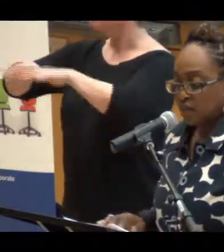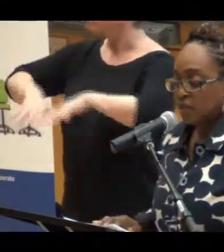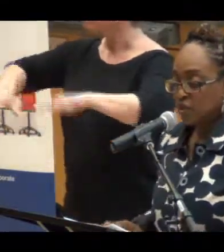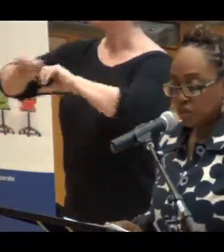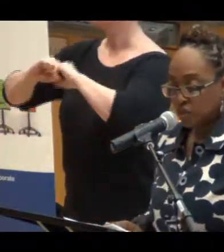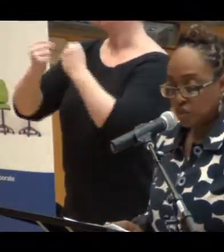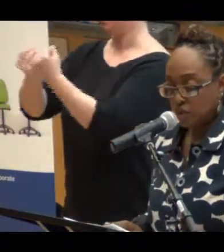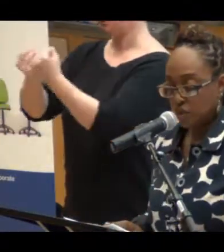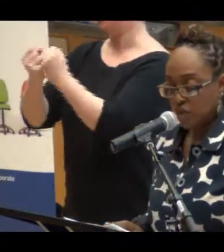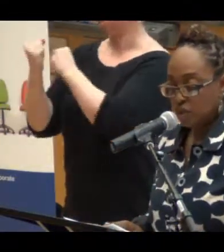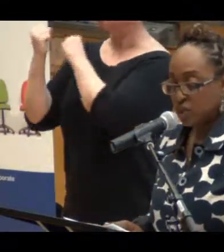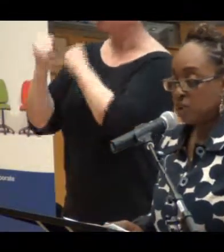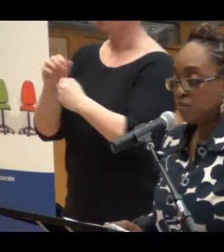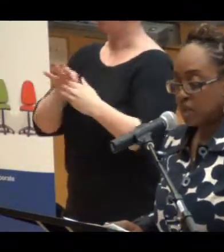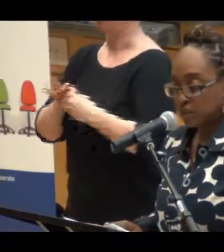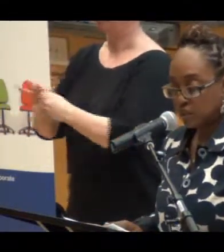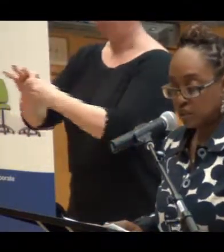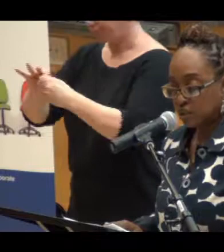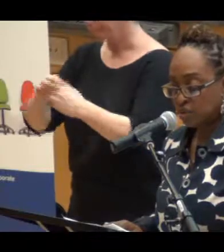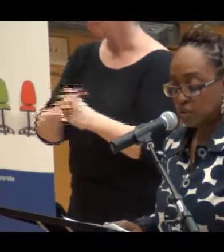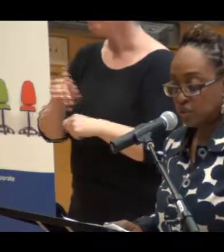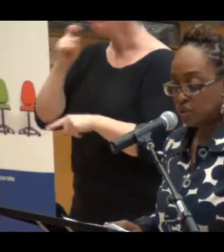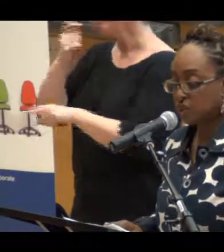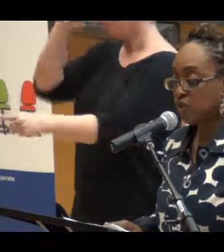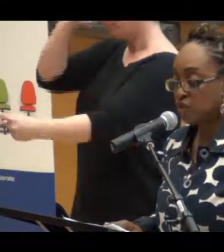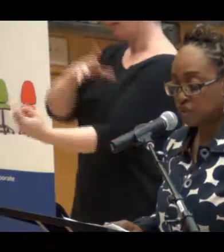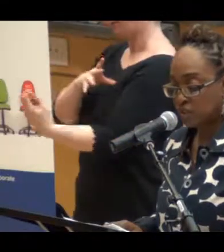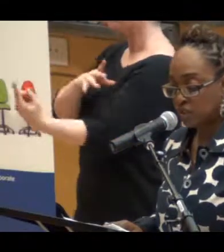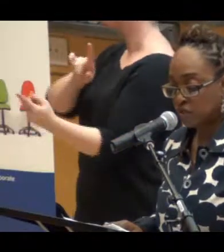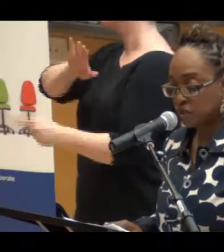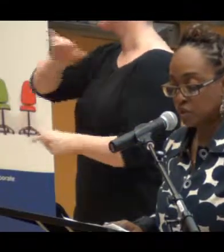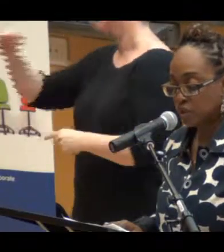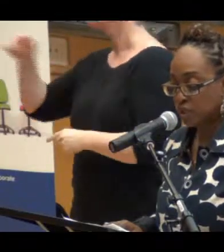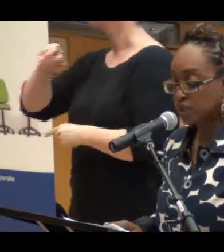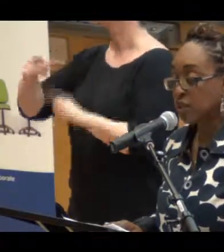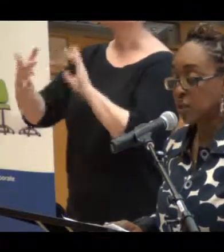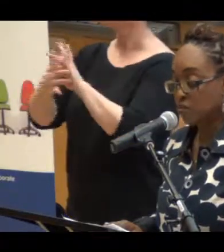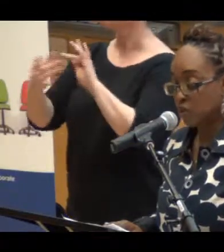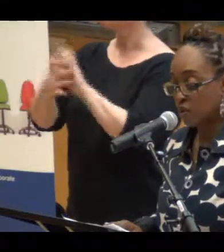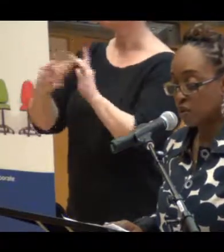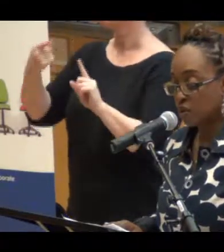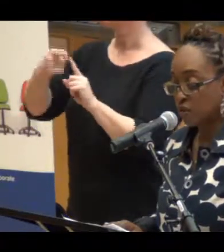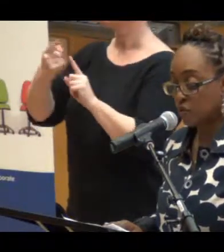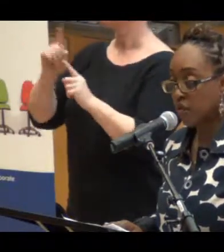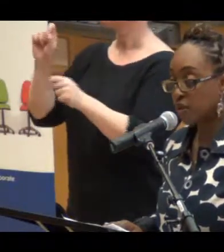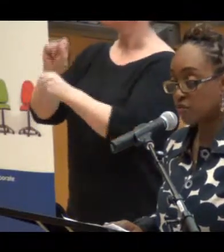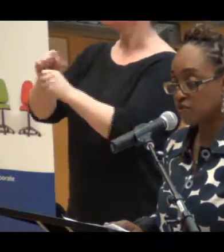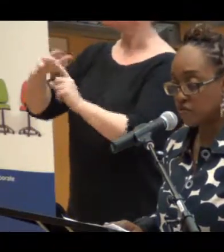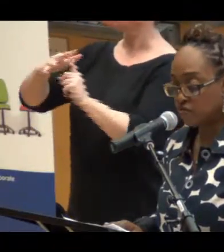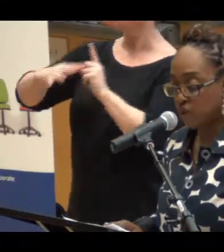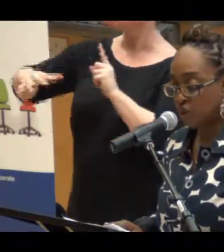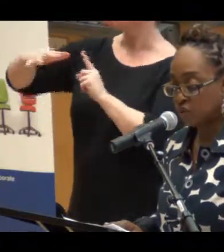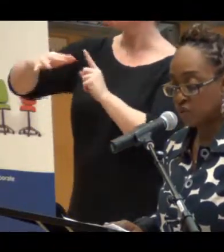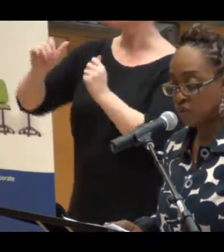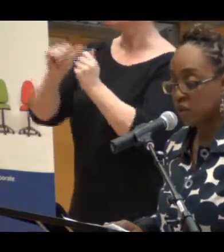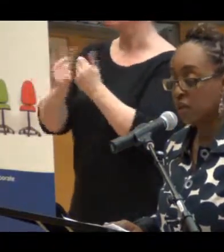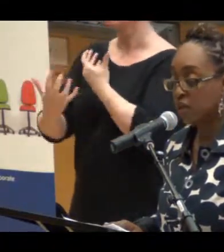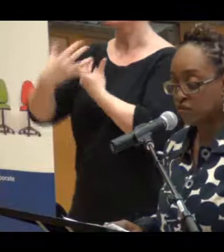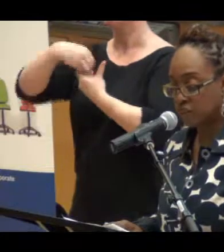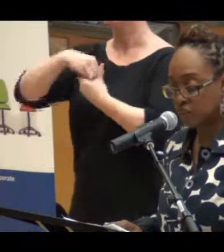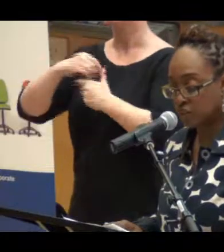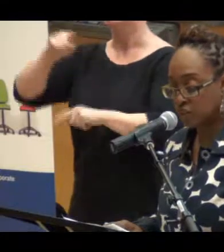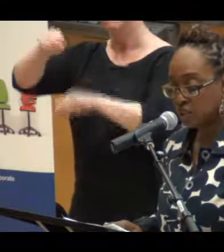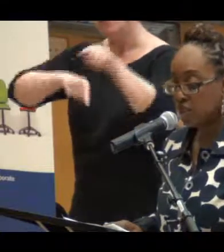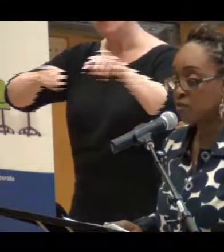As Minister Couture has already mentioned, research has shown that diverse workplaces are more creative, fostering